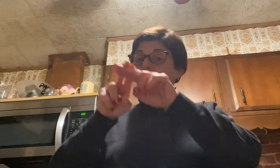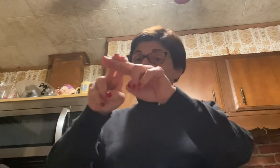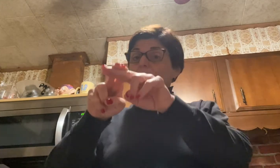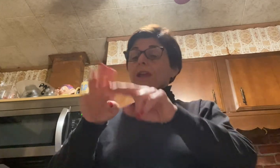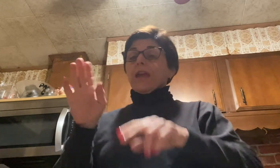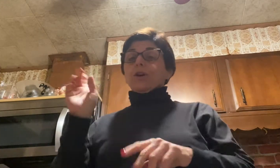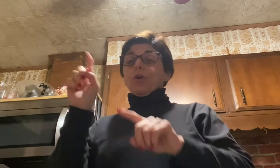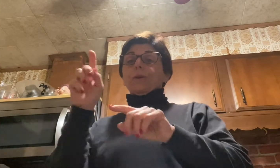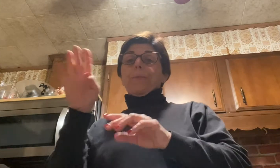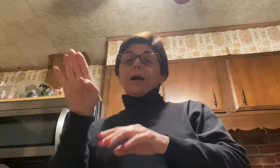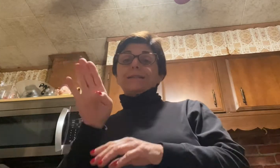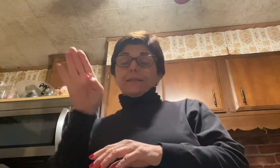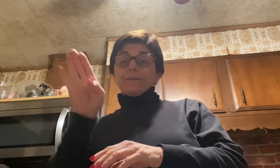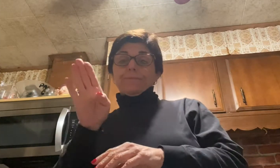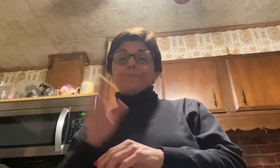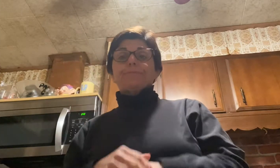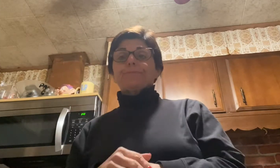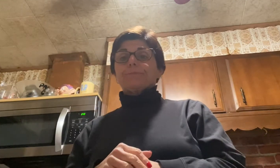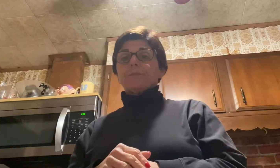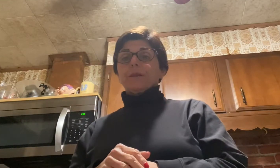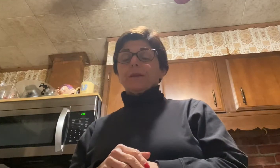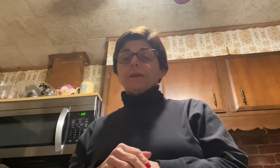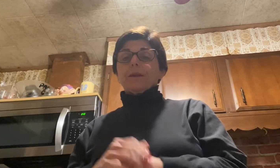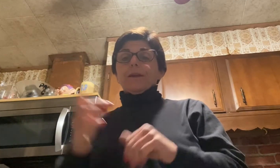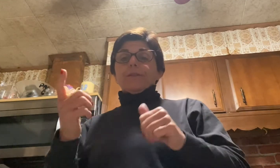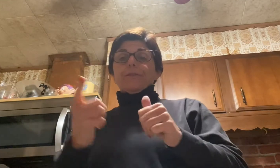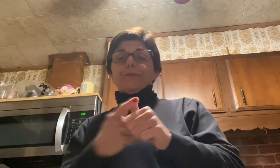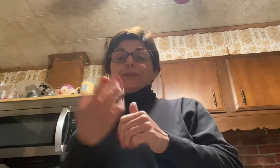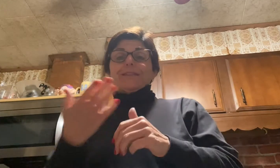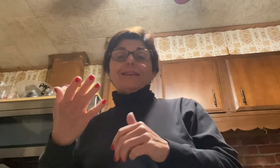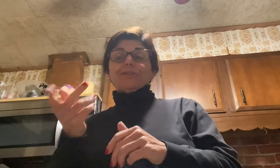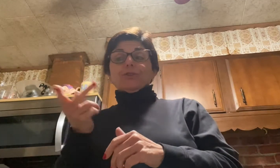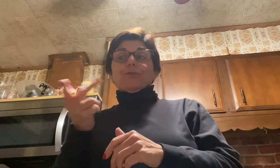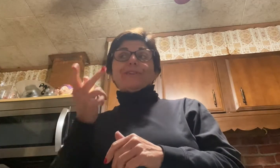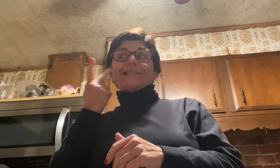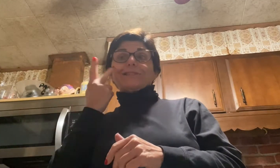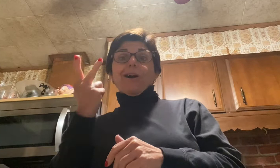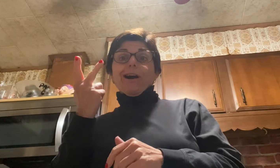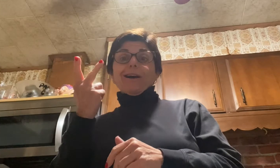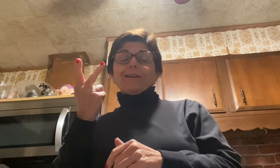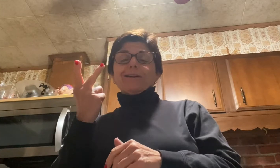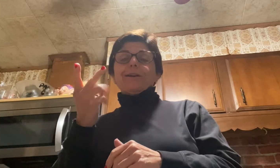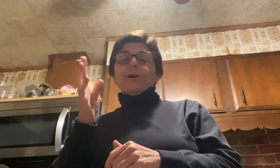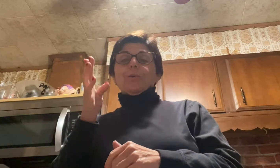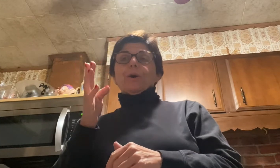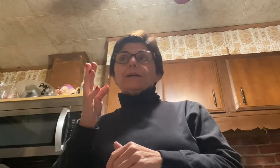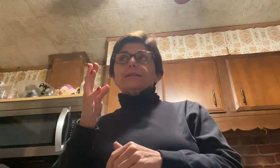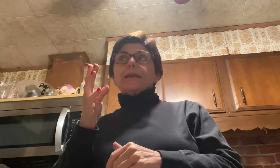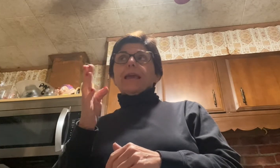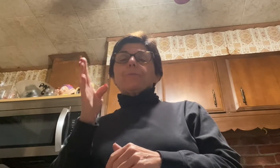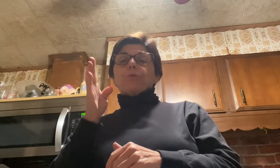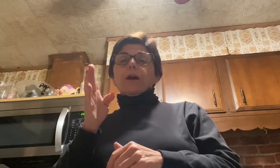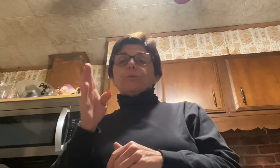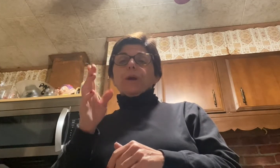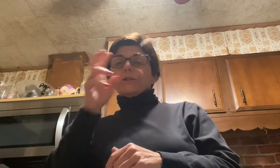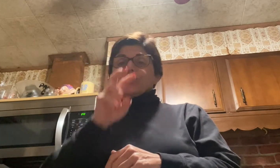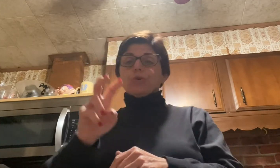and go to Boston. The first thing the two of us saw was a Broadway touring